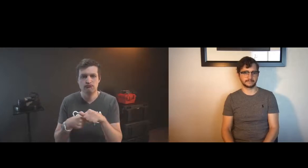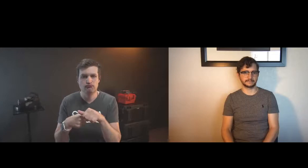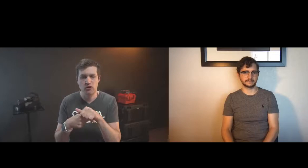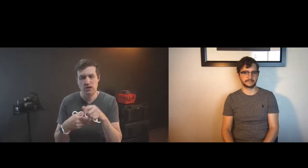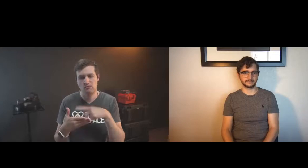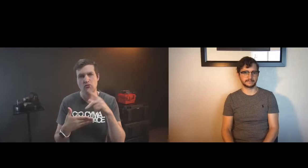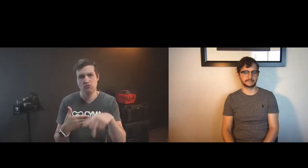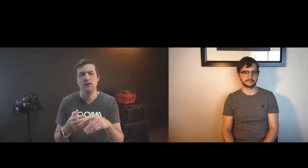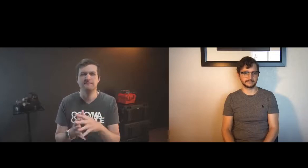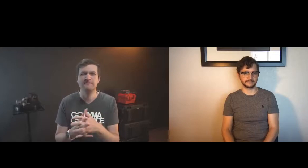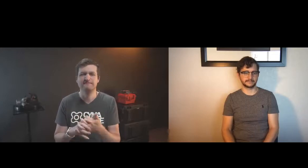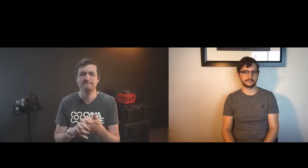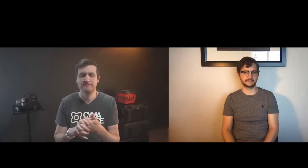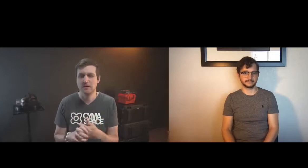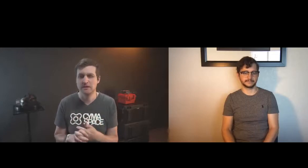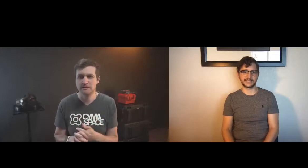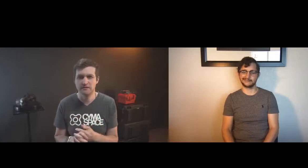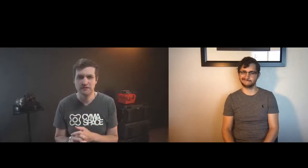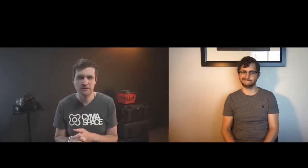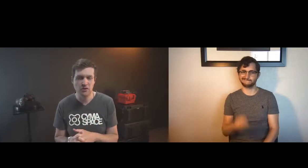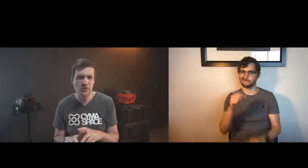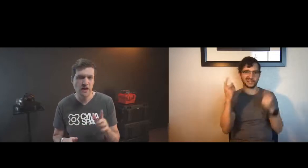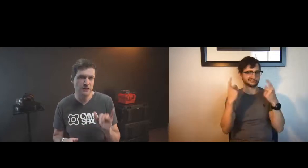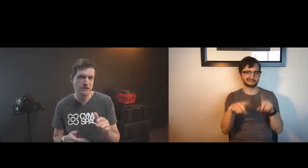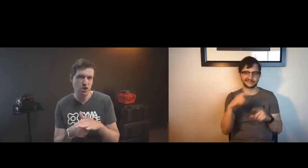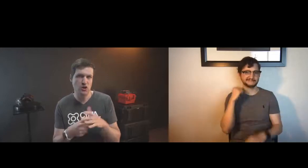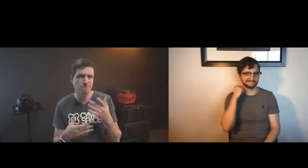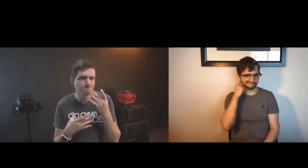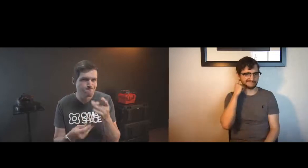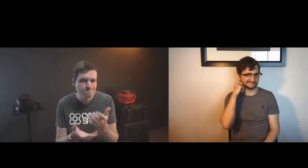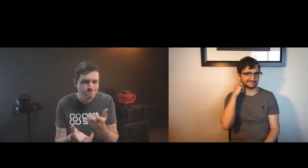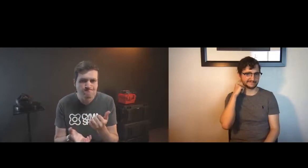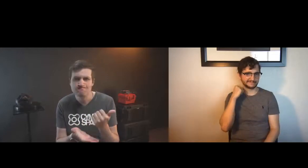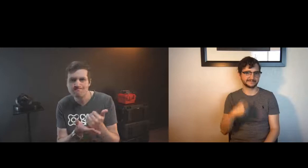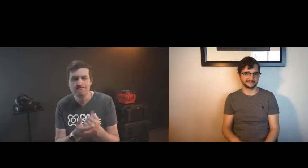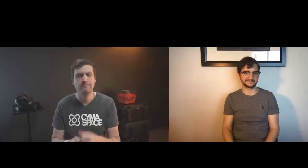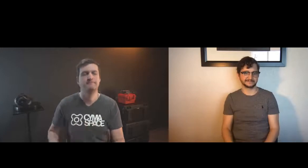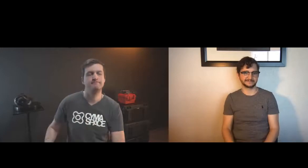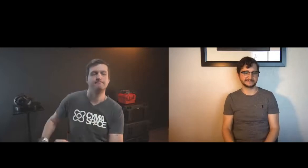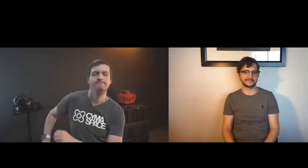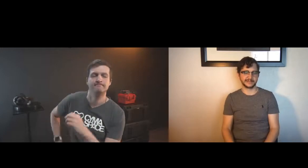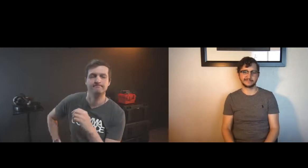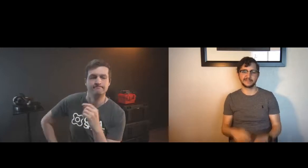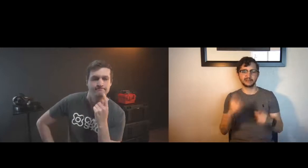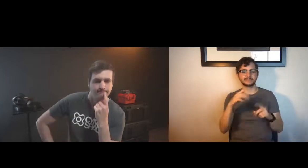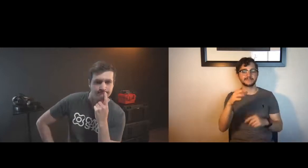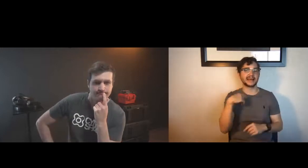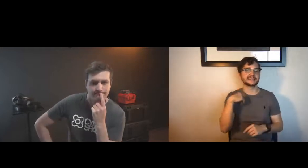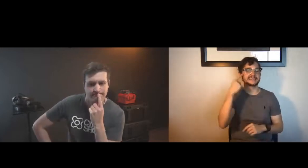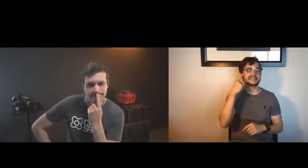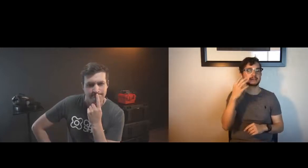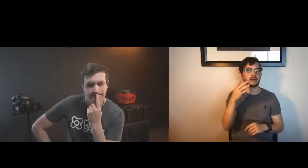and investment in these spaces to set up training programs i completely so that's something that i'm really eager and